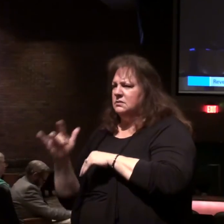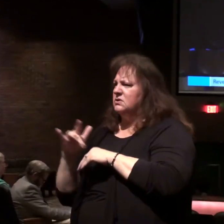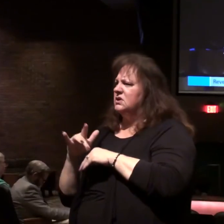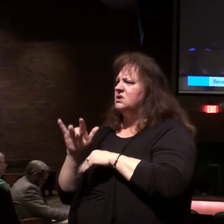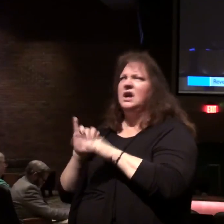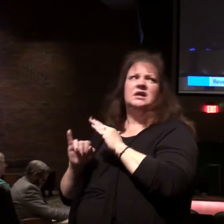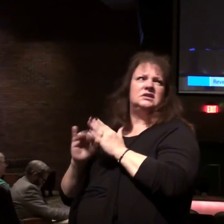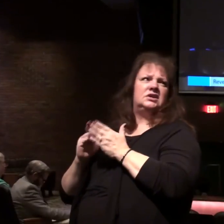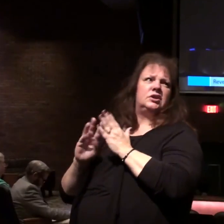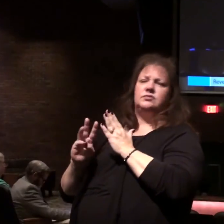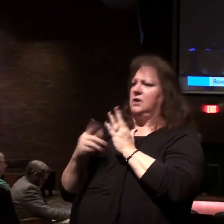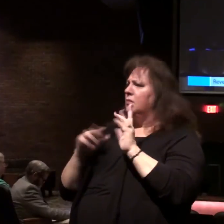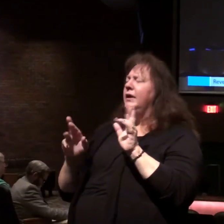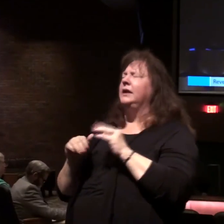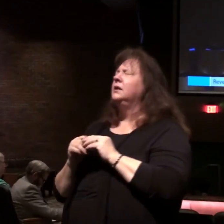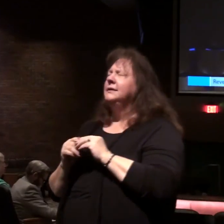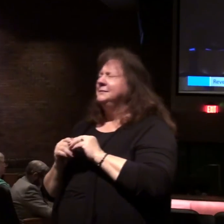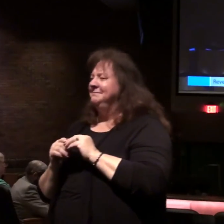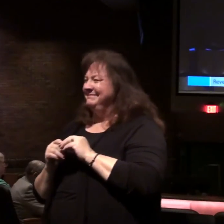We're going there. right.